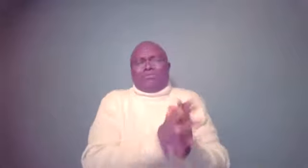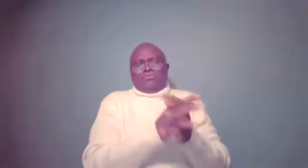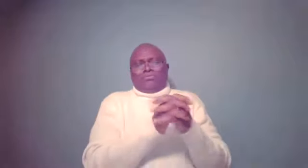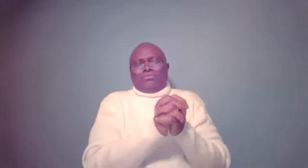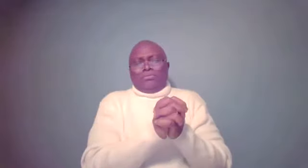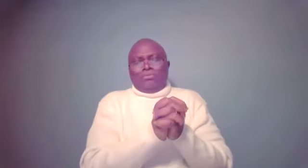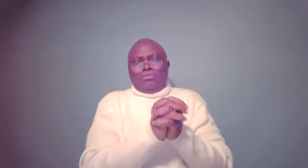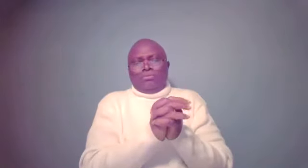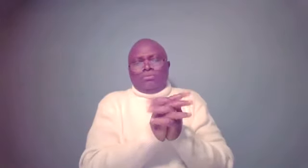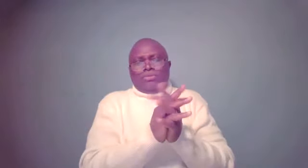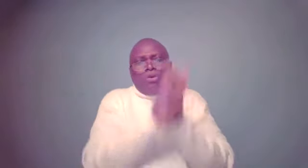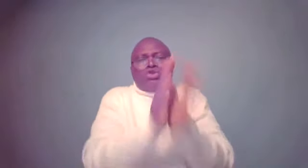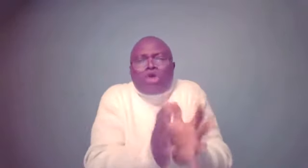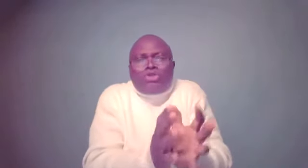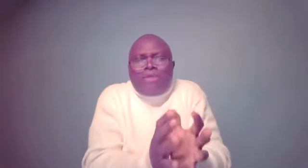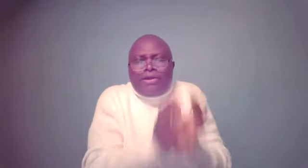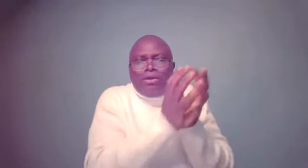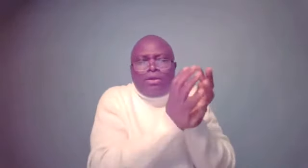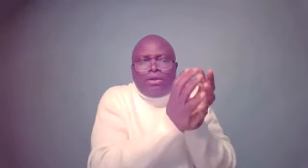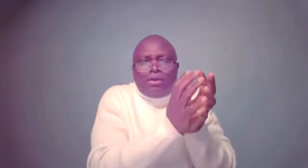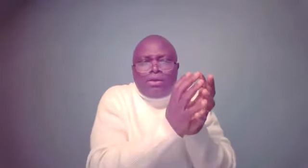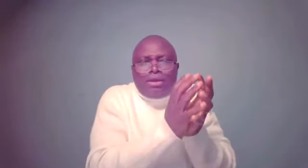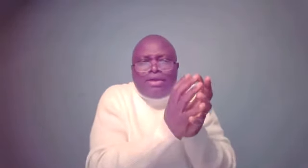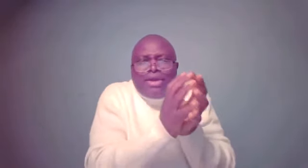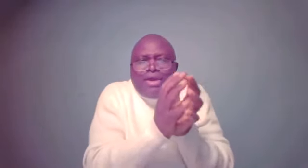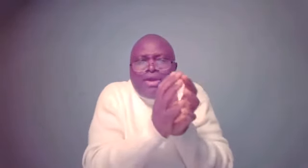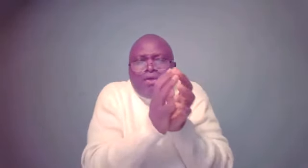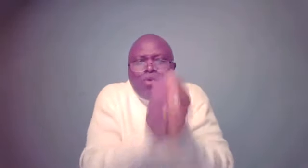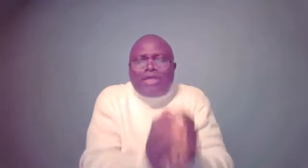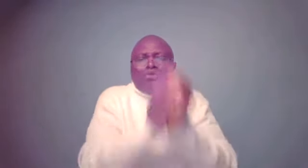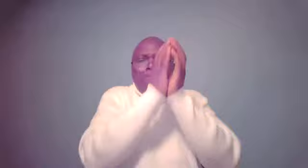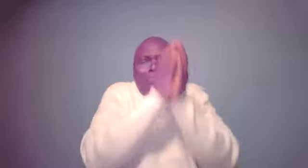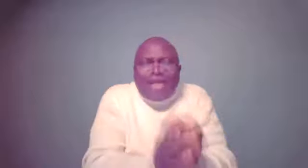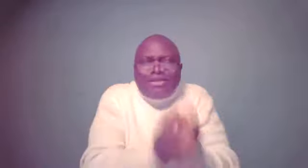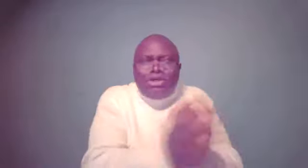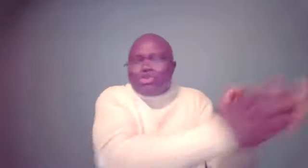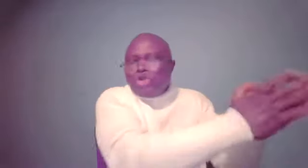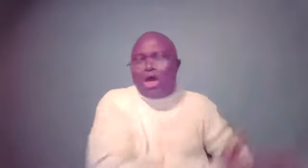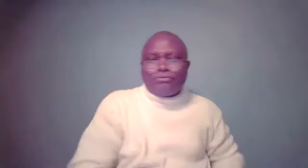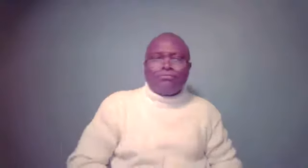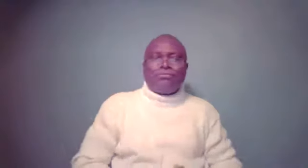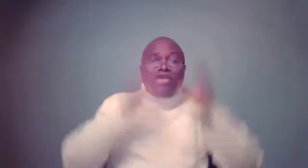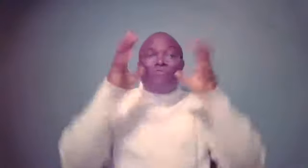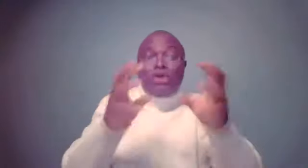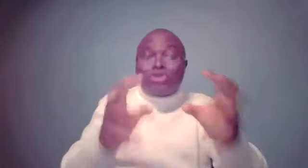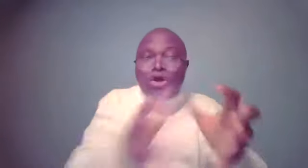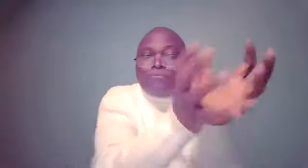that was customary. He wanted to bless his son, his first son,